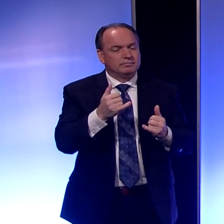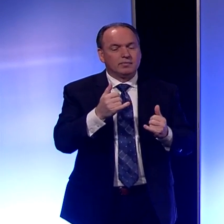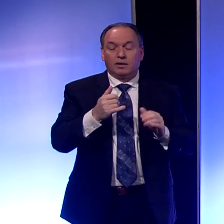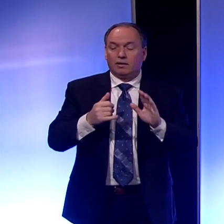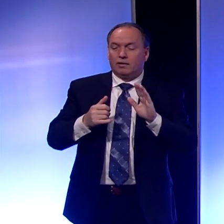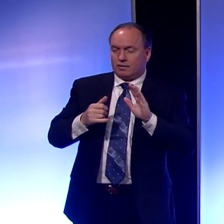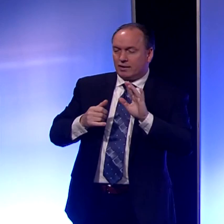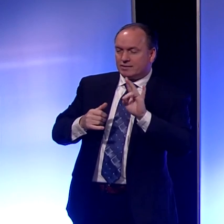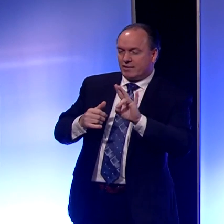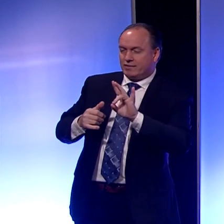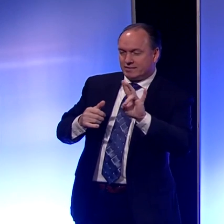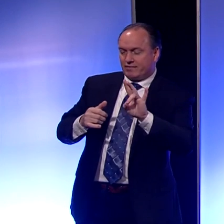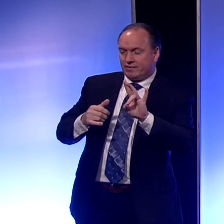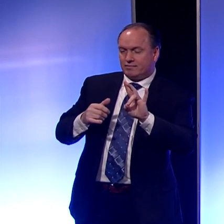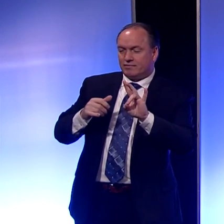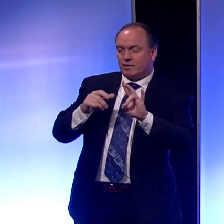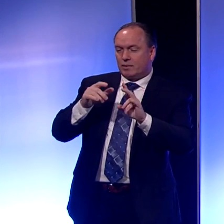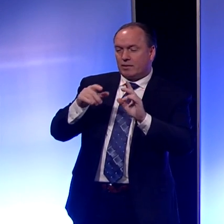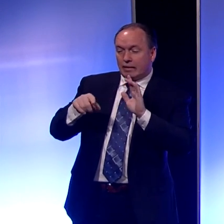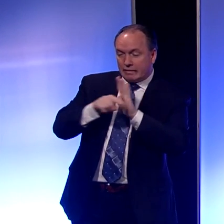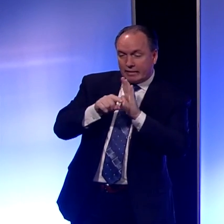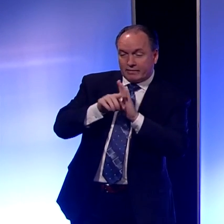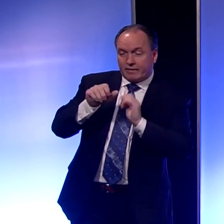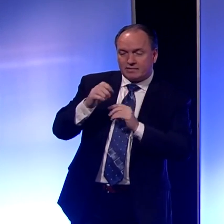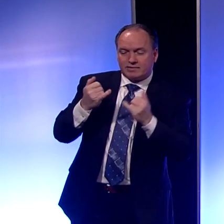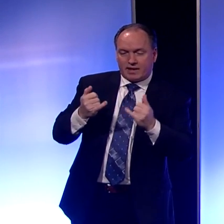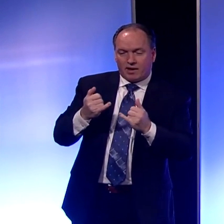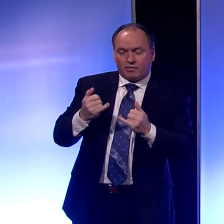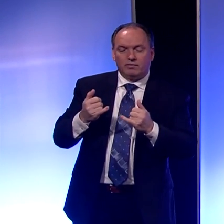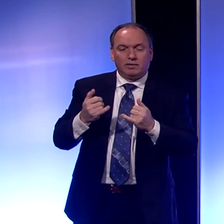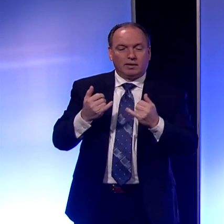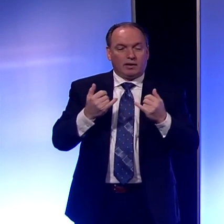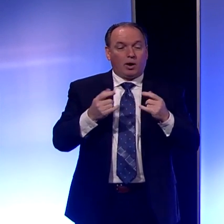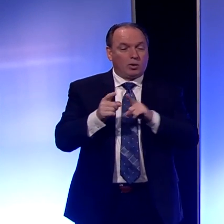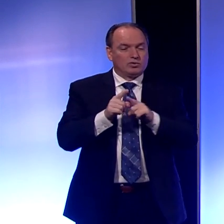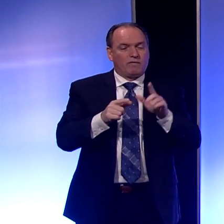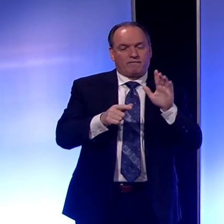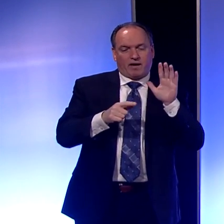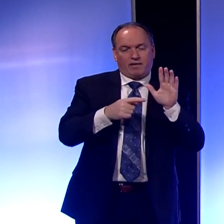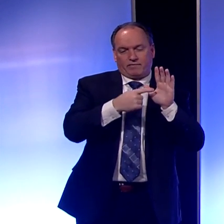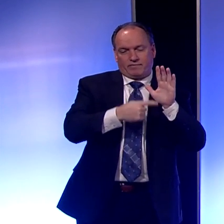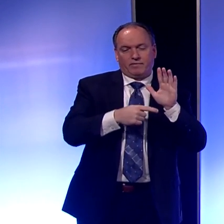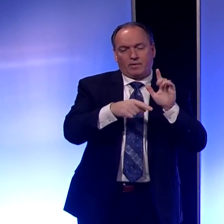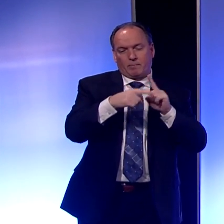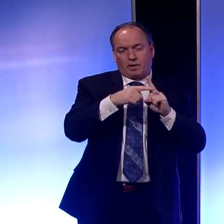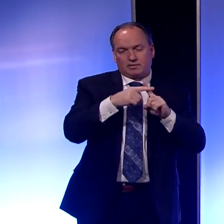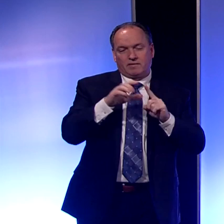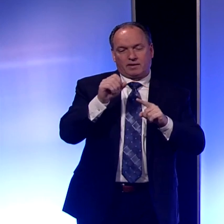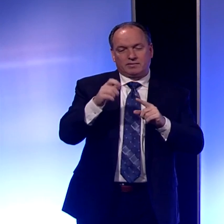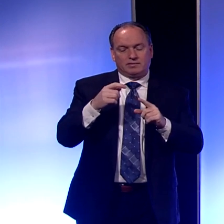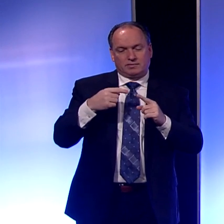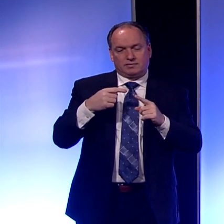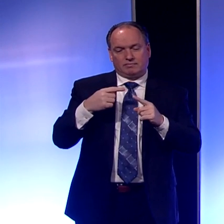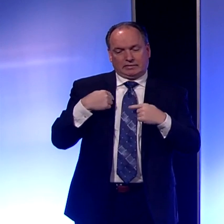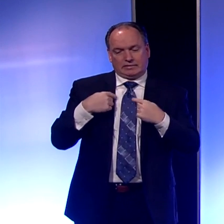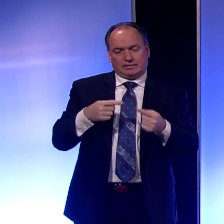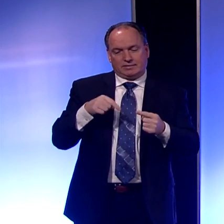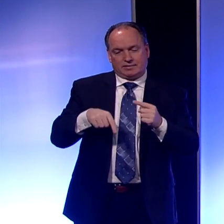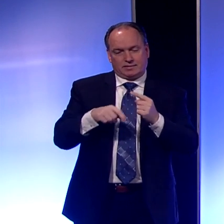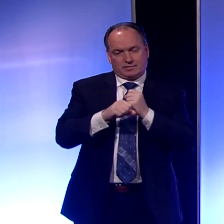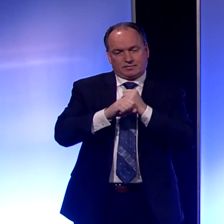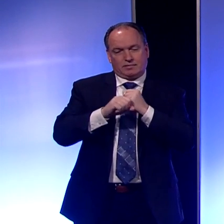and five positive cases as of the time of this press conference. Thank you.